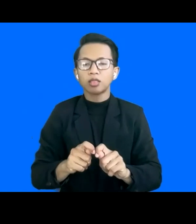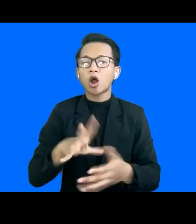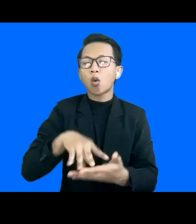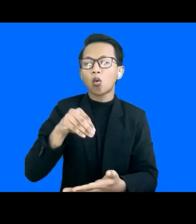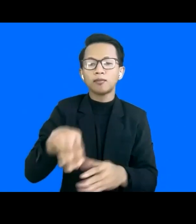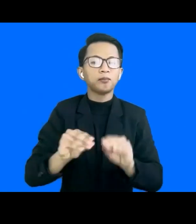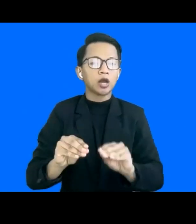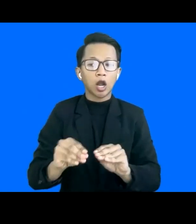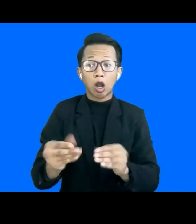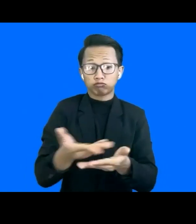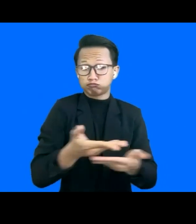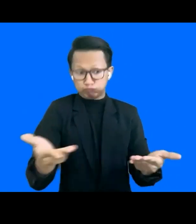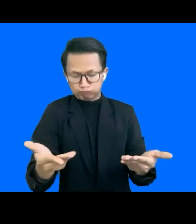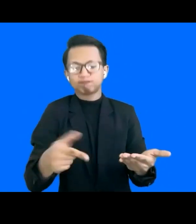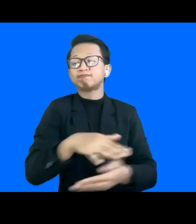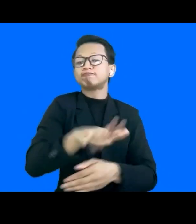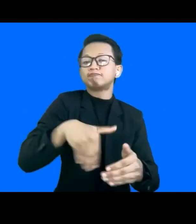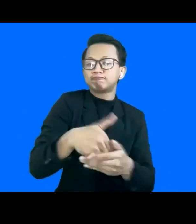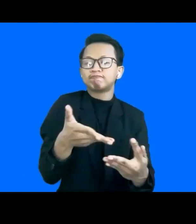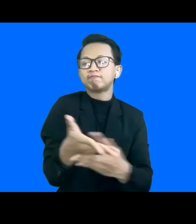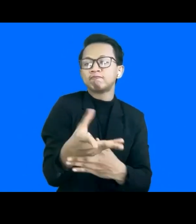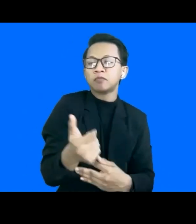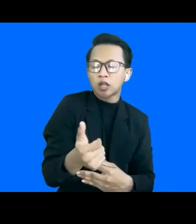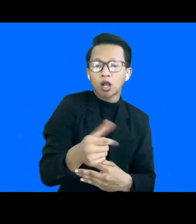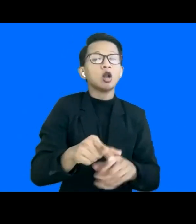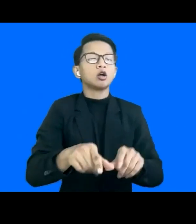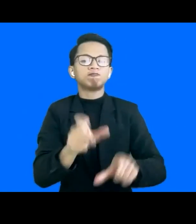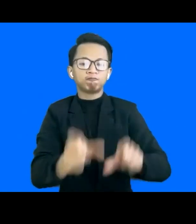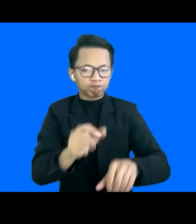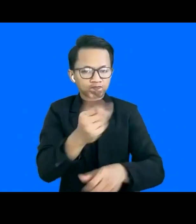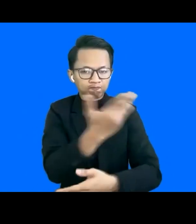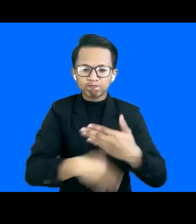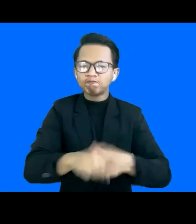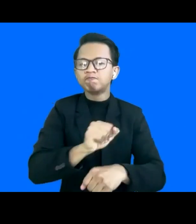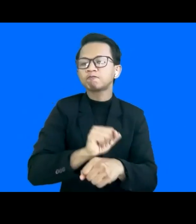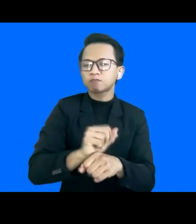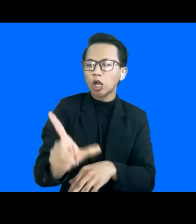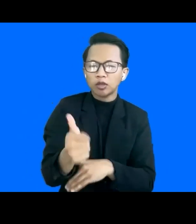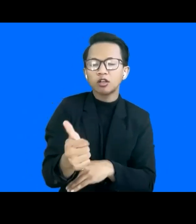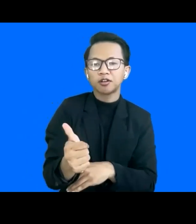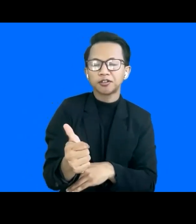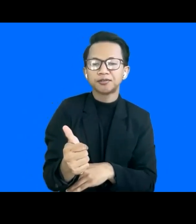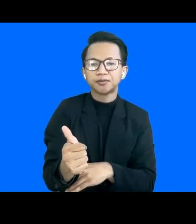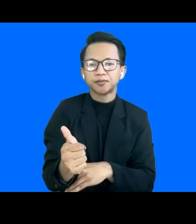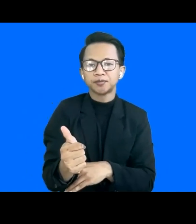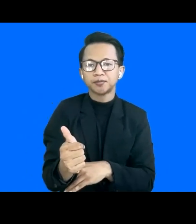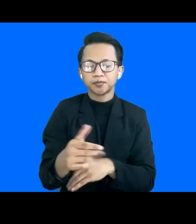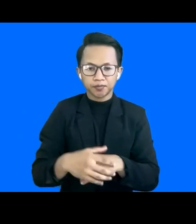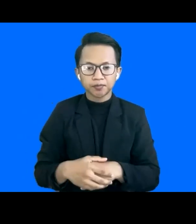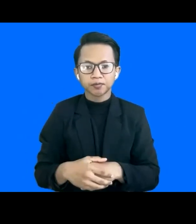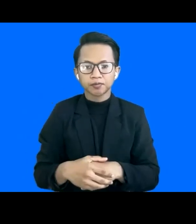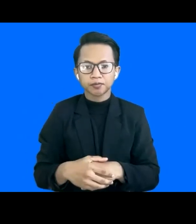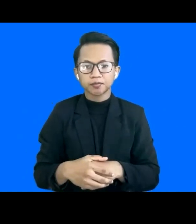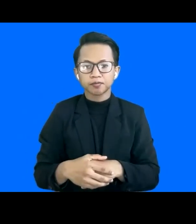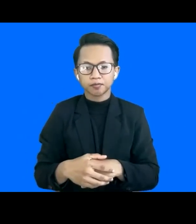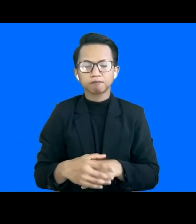also a working ecosystem for them that they can work like efficiently so in the past year so can we